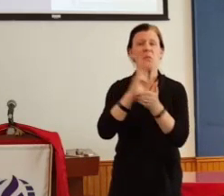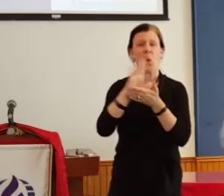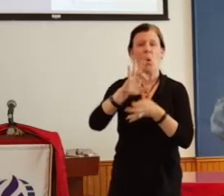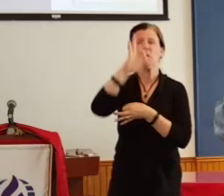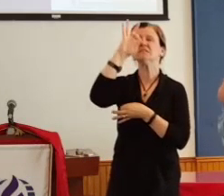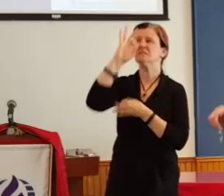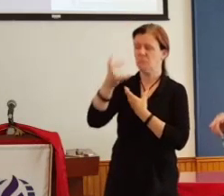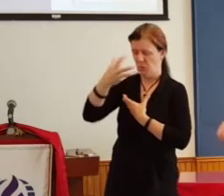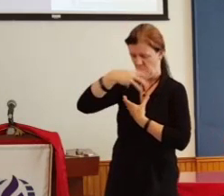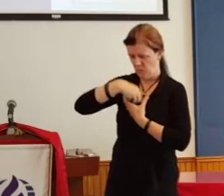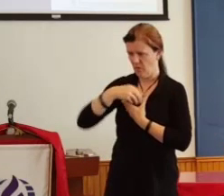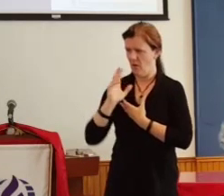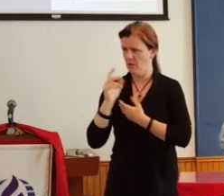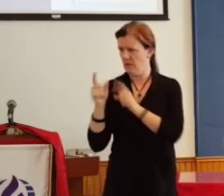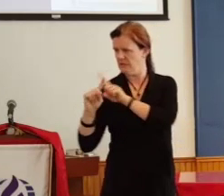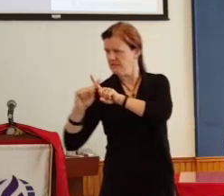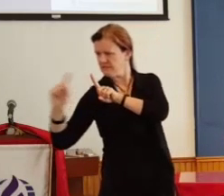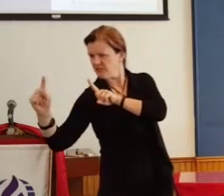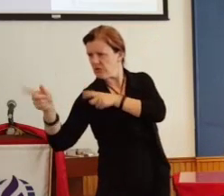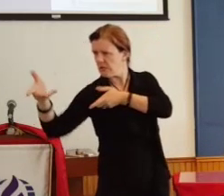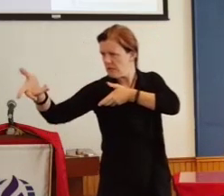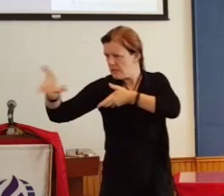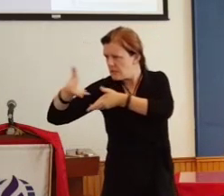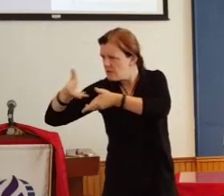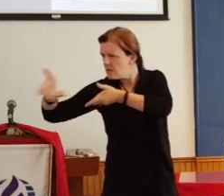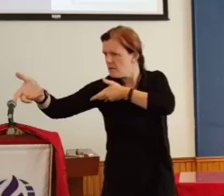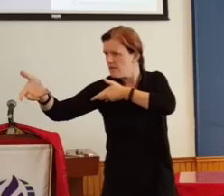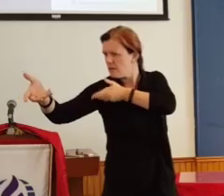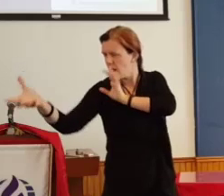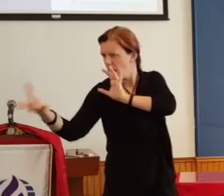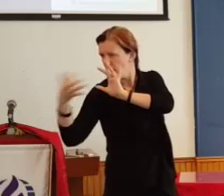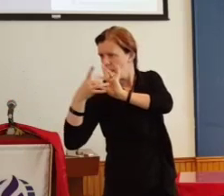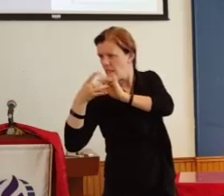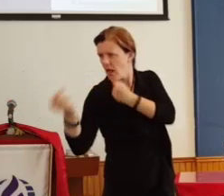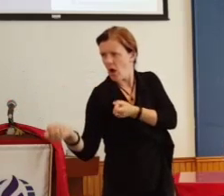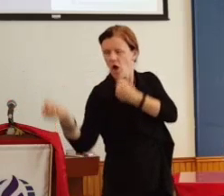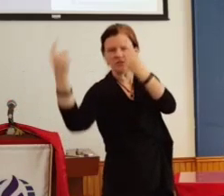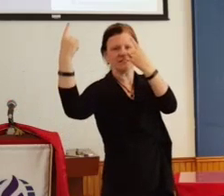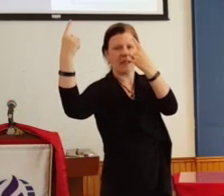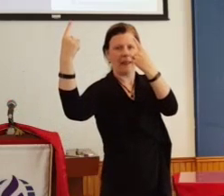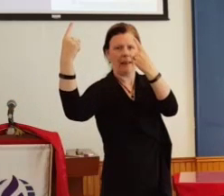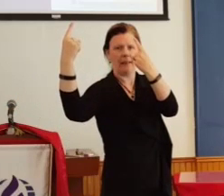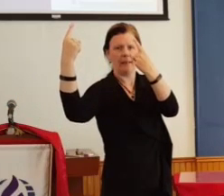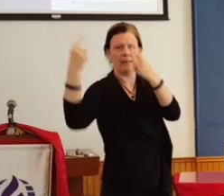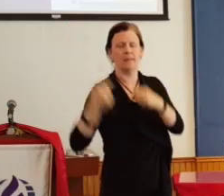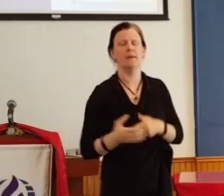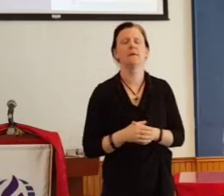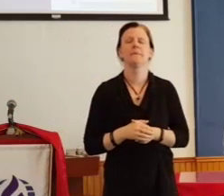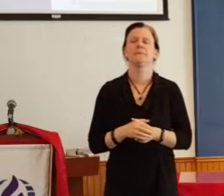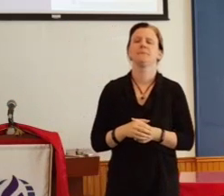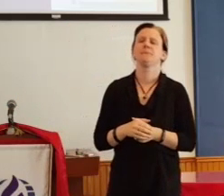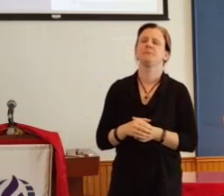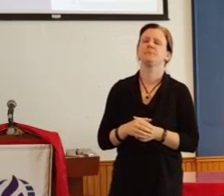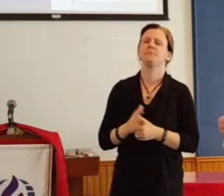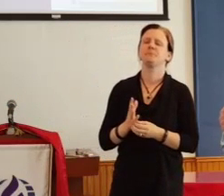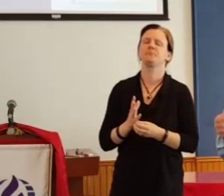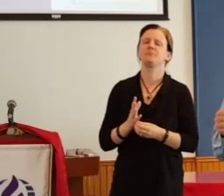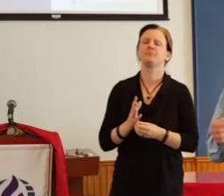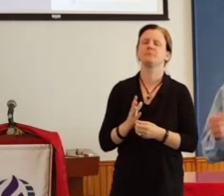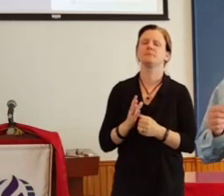through our differences to help us understand one another. And God also speaks to us not